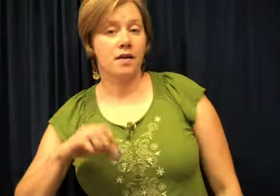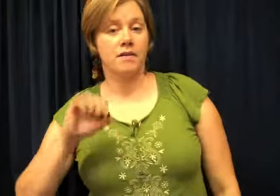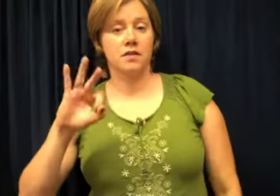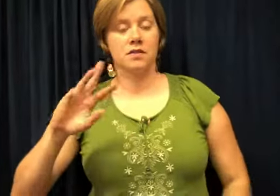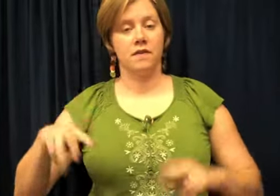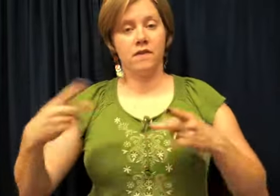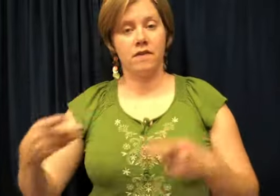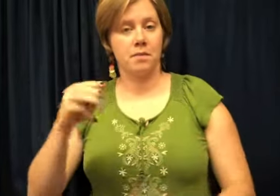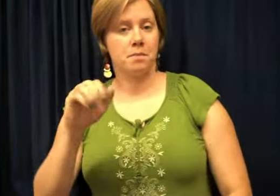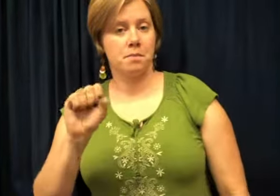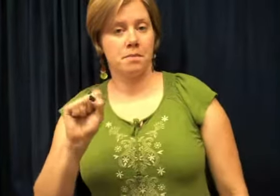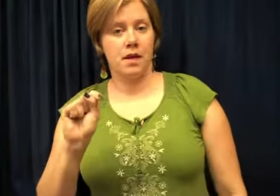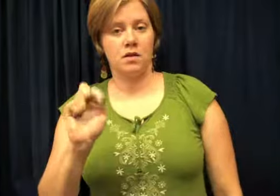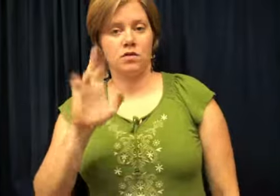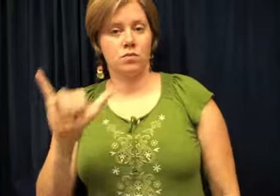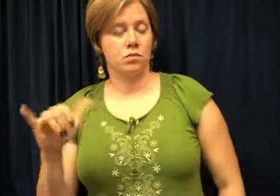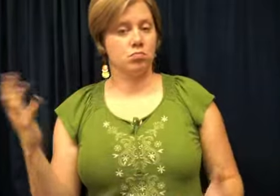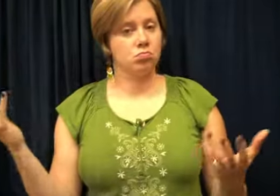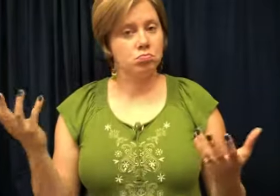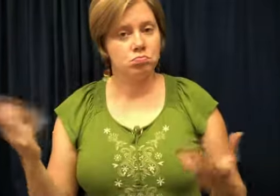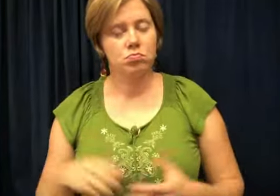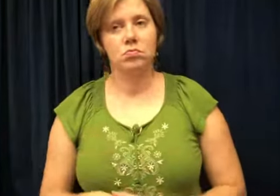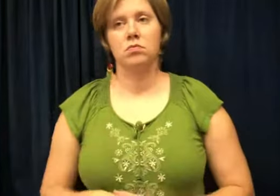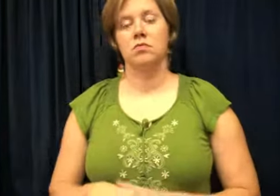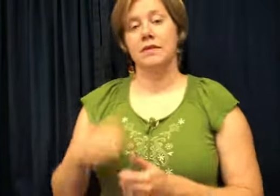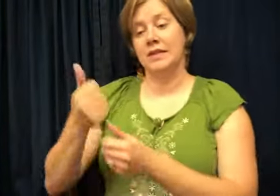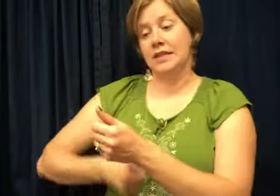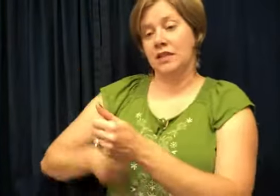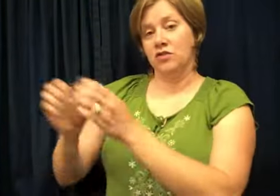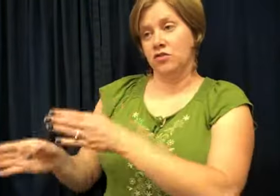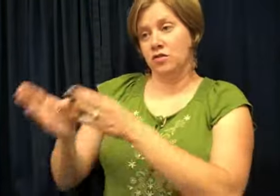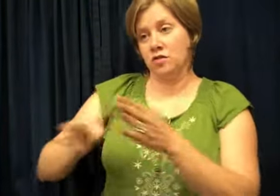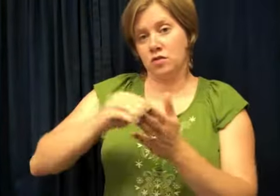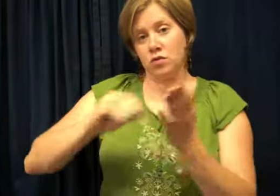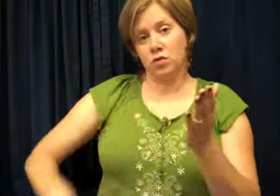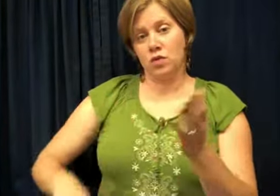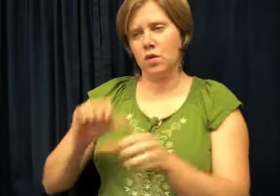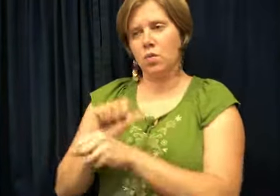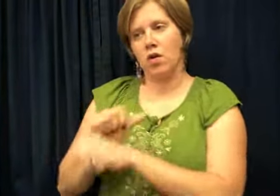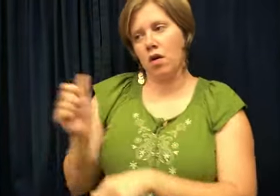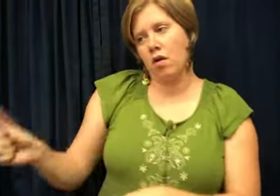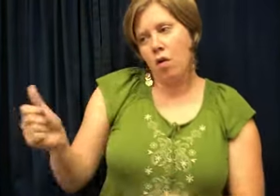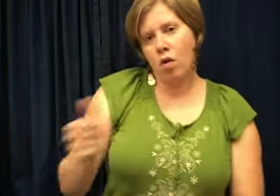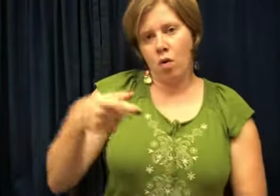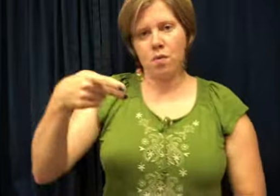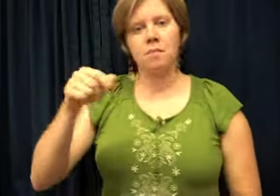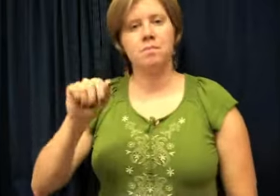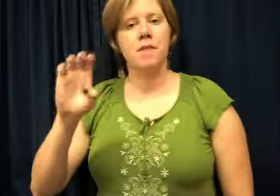Benefits of FLIP Mastery include each student, each individual student, is working at their own pace.